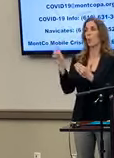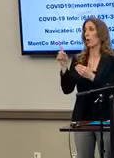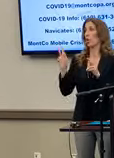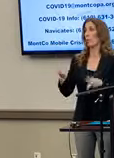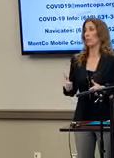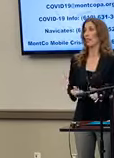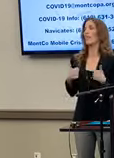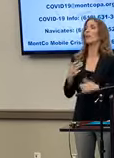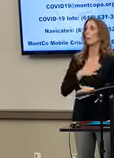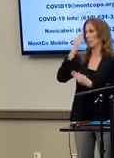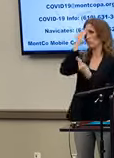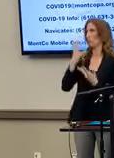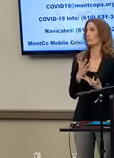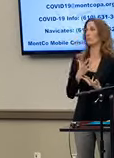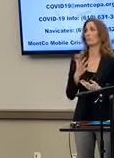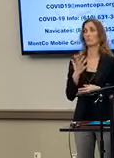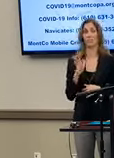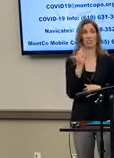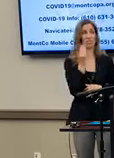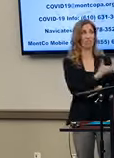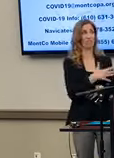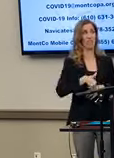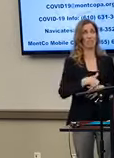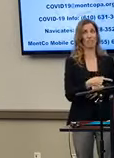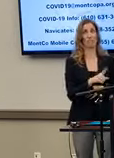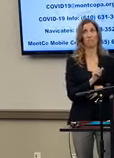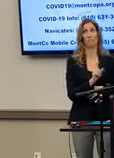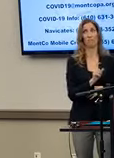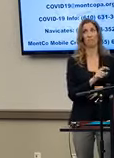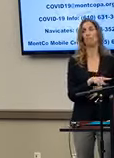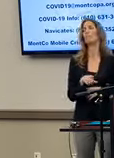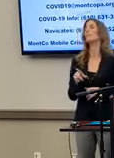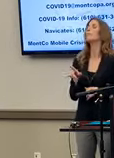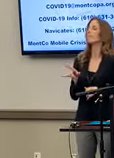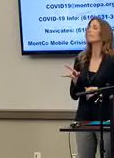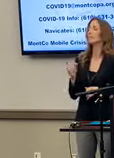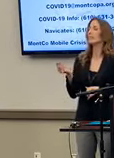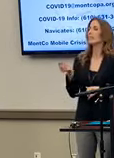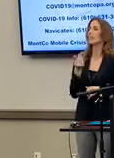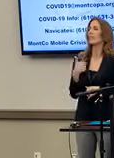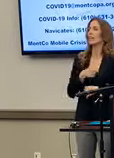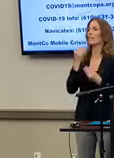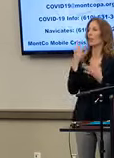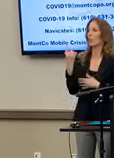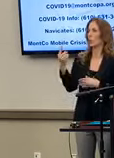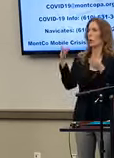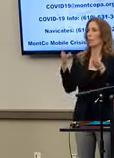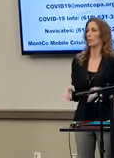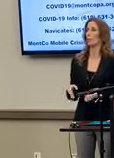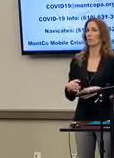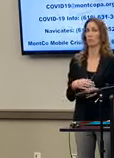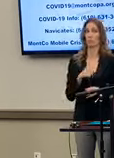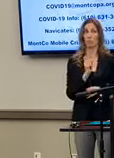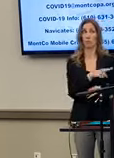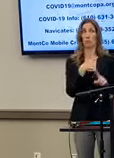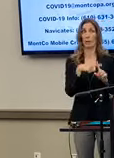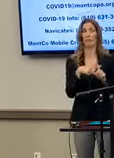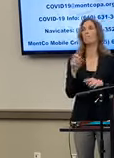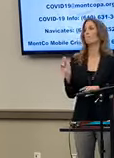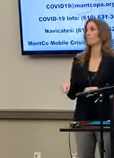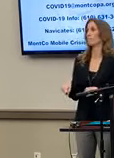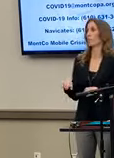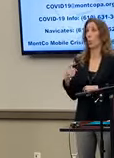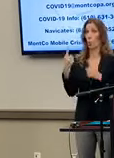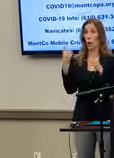lives, that we are given that information. Have they given you that information yet? They have given us information about one person. Testing positive? Yes.